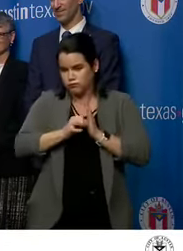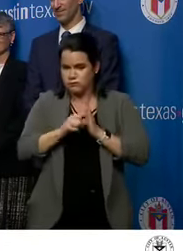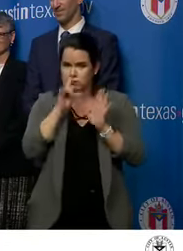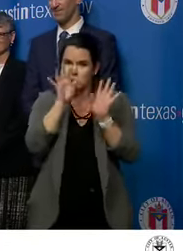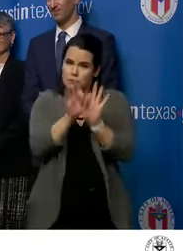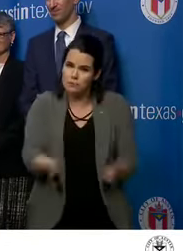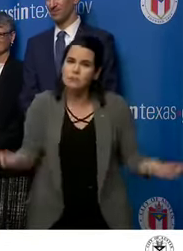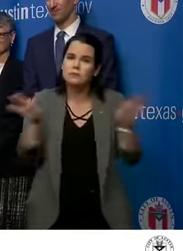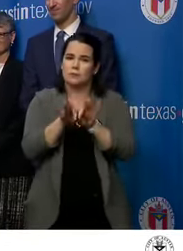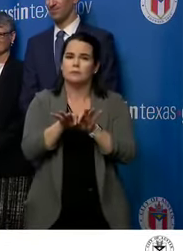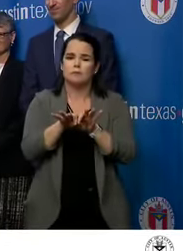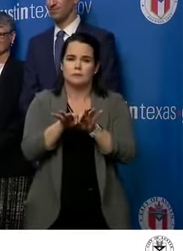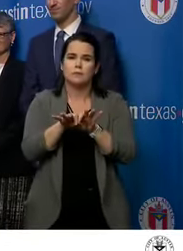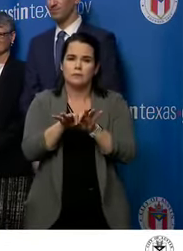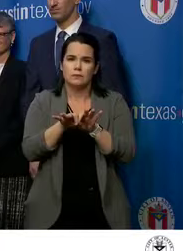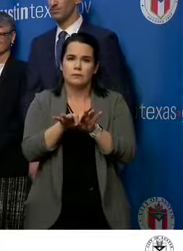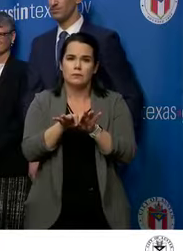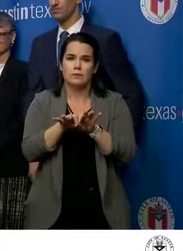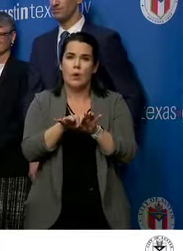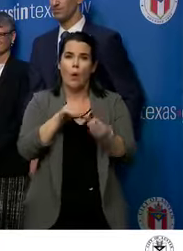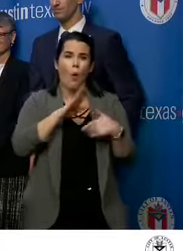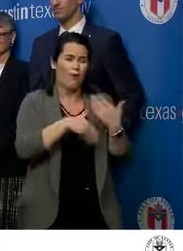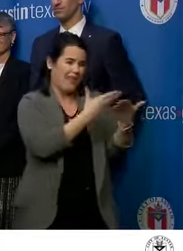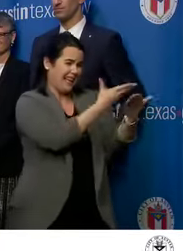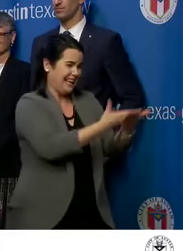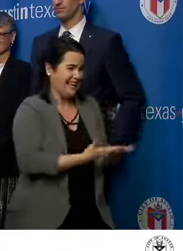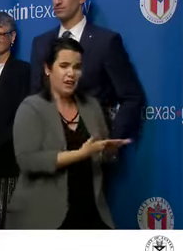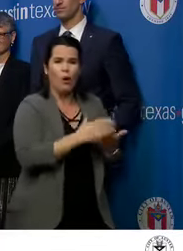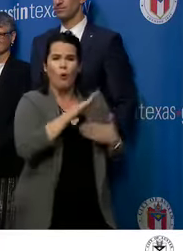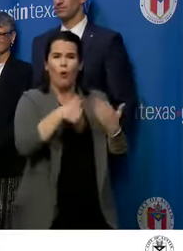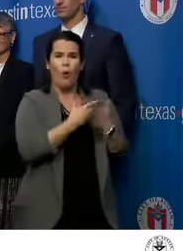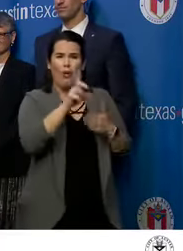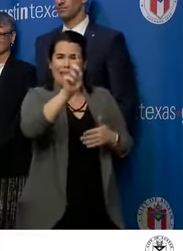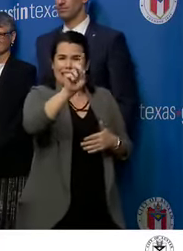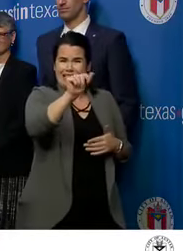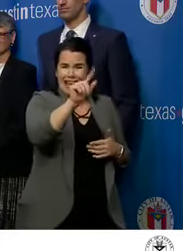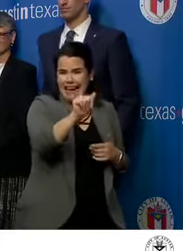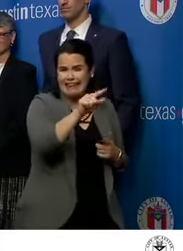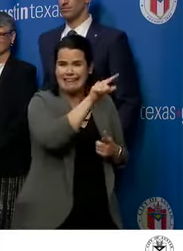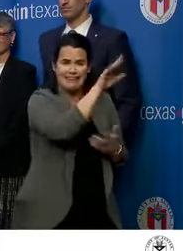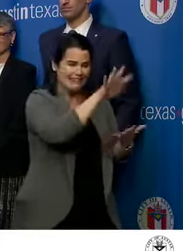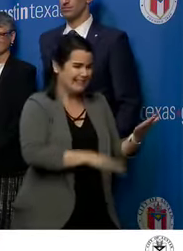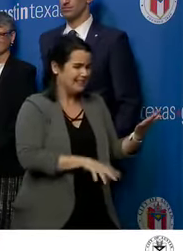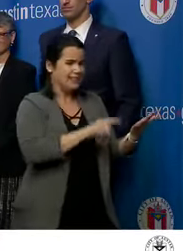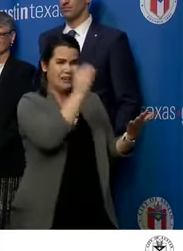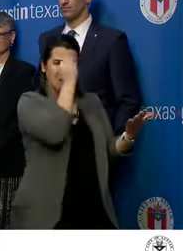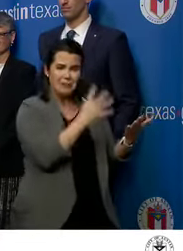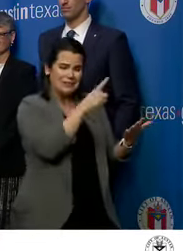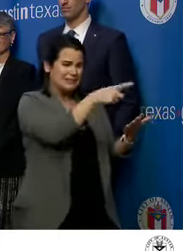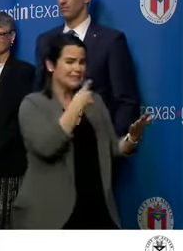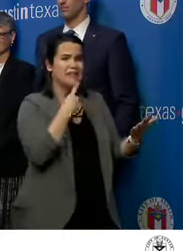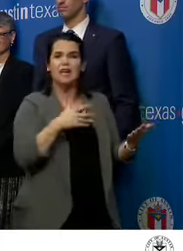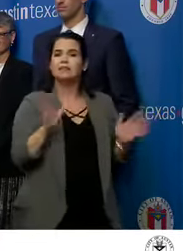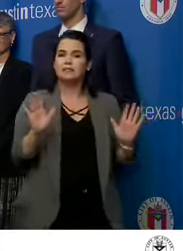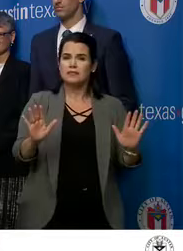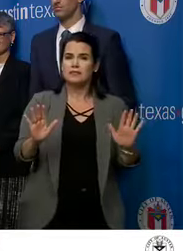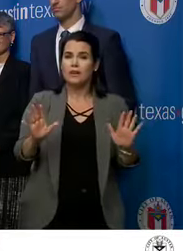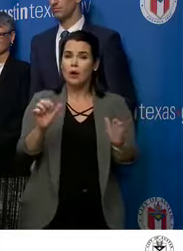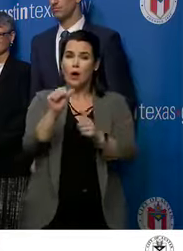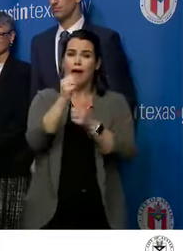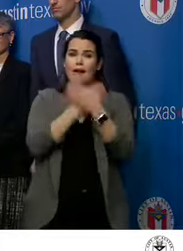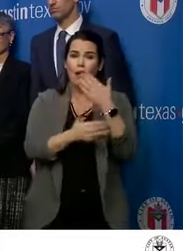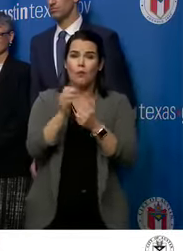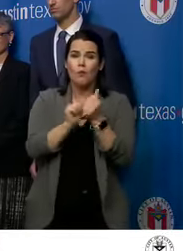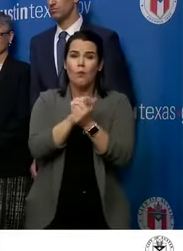remember that the evidence and the data is telling us that it is effective if we